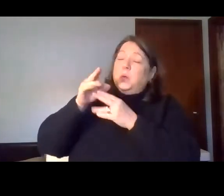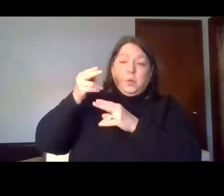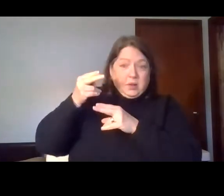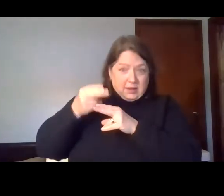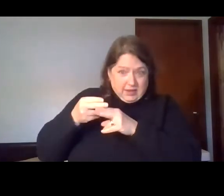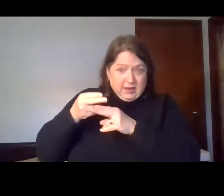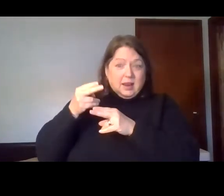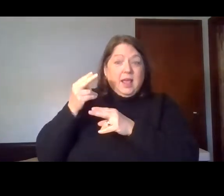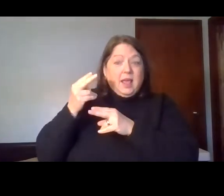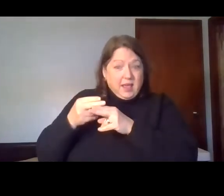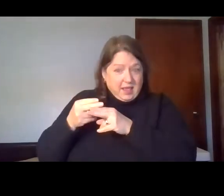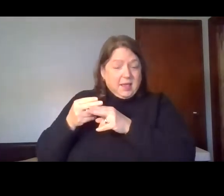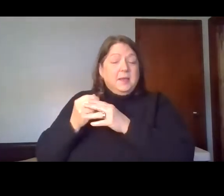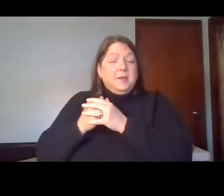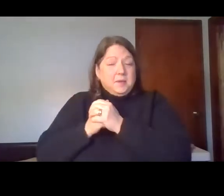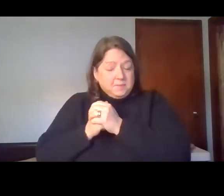Amen.